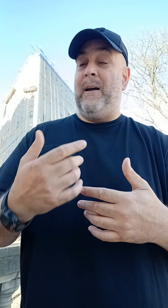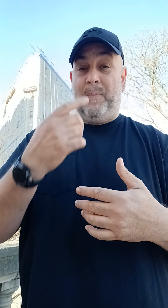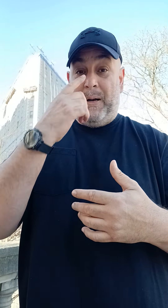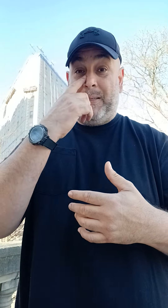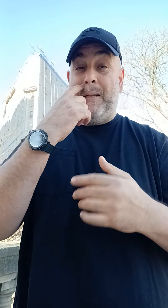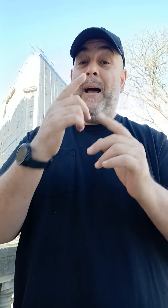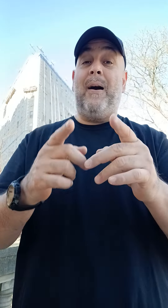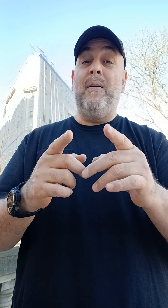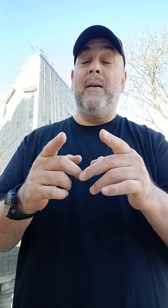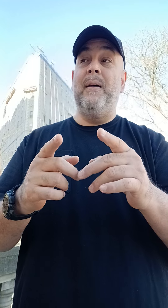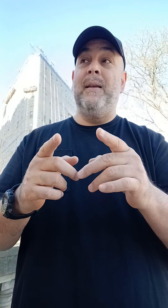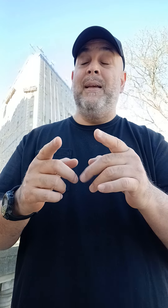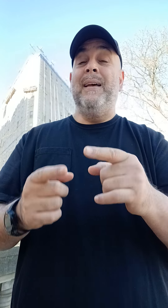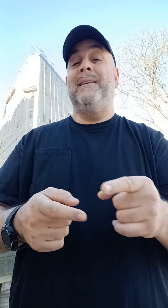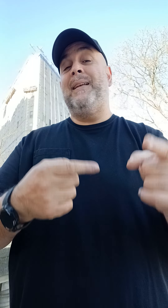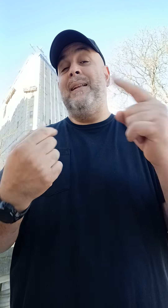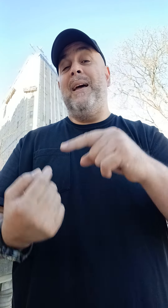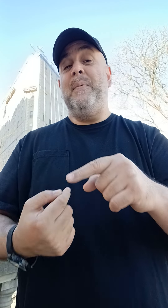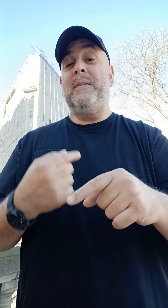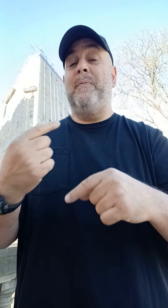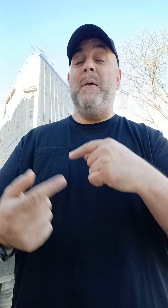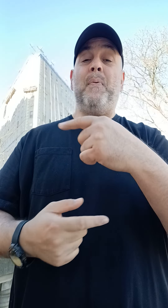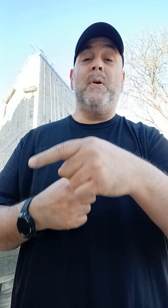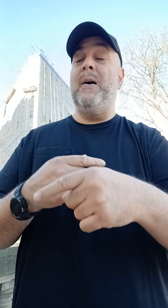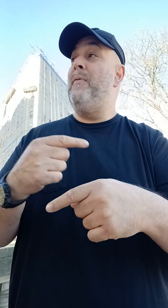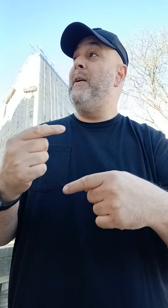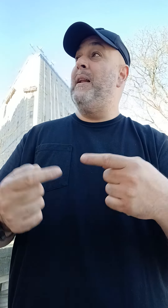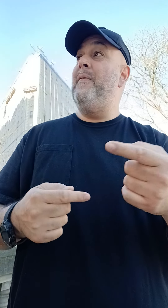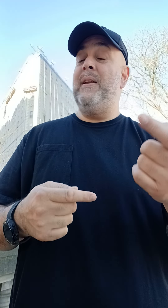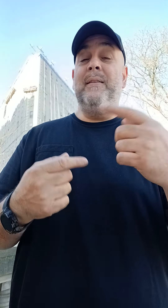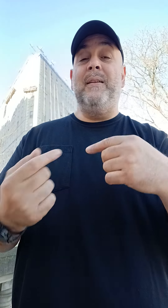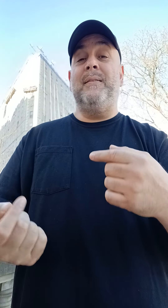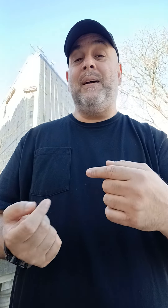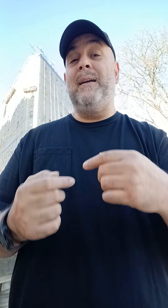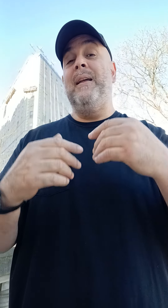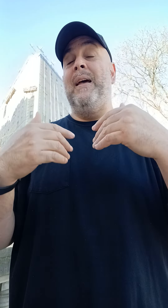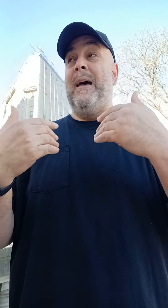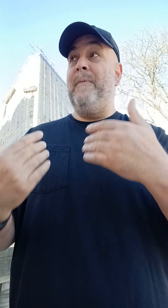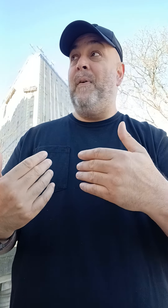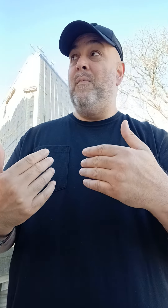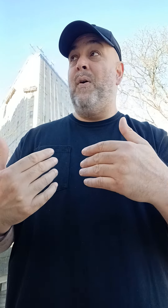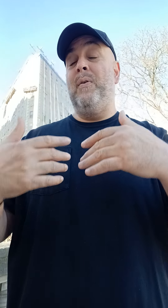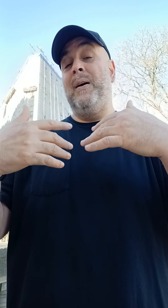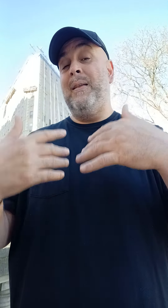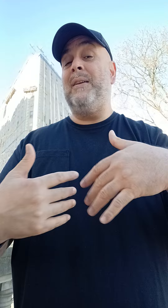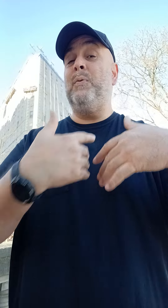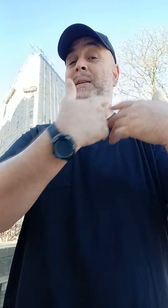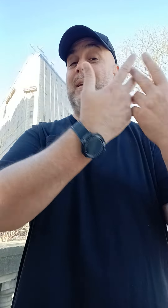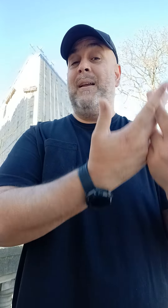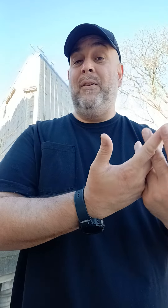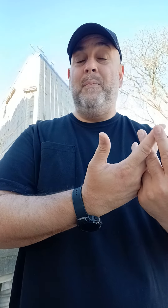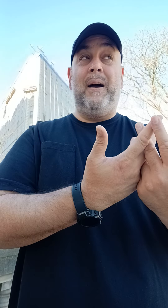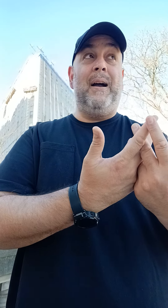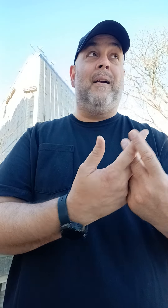bucks. Now, the dynamics of people covering and everything on the other side and FOMO, that's what could take a little bit higher.